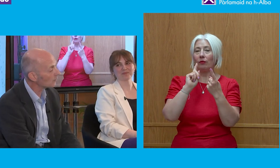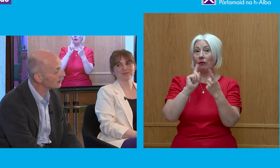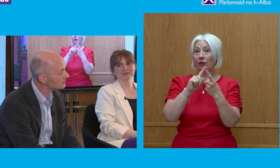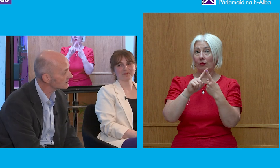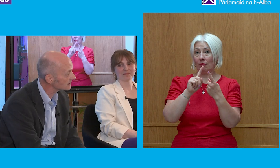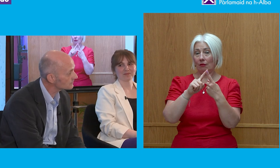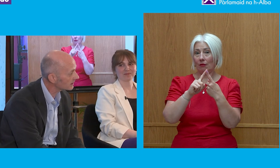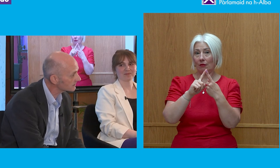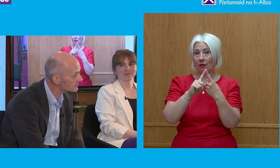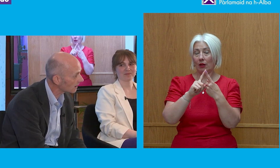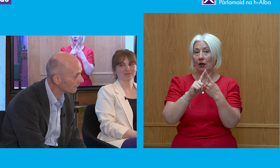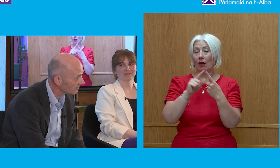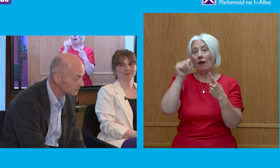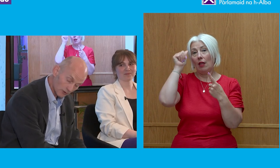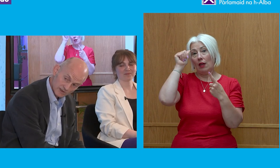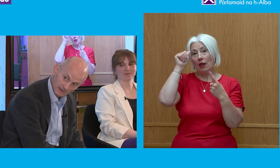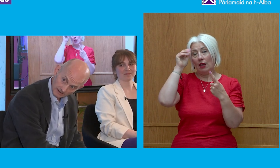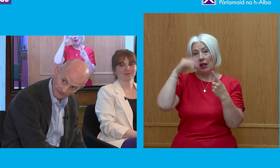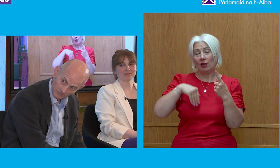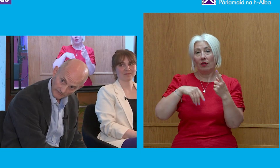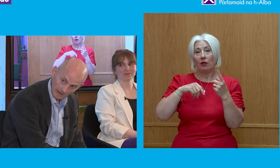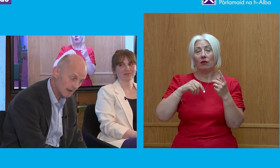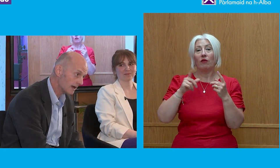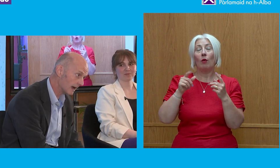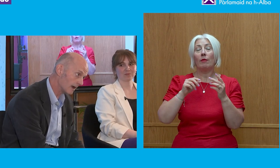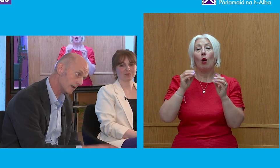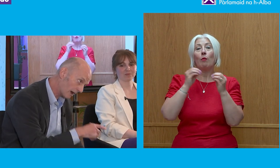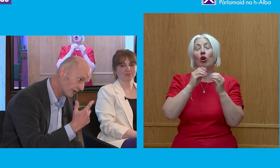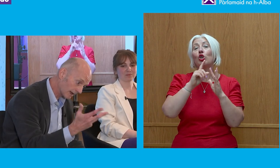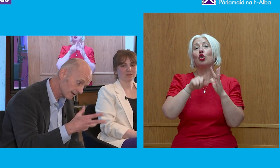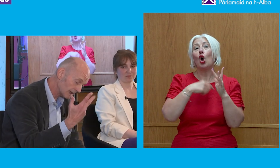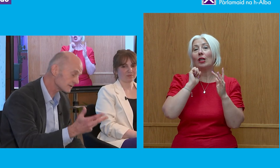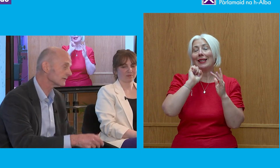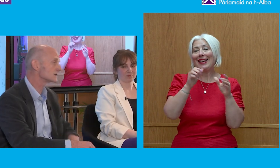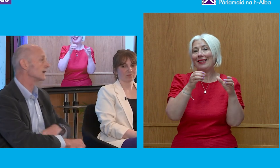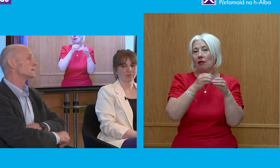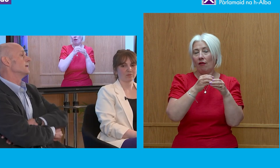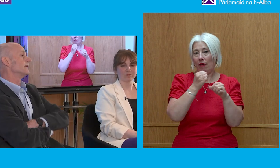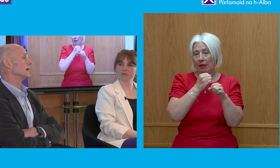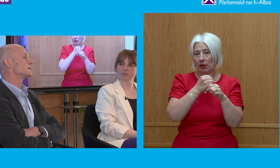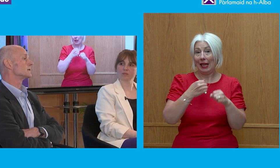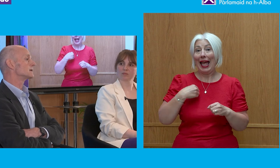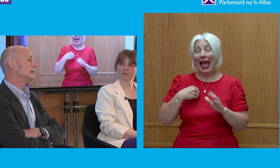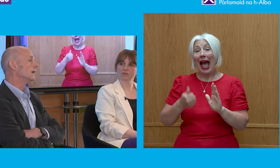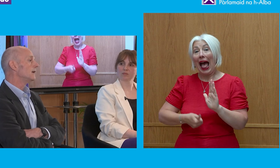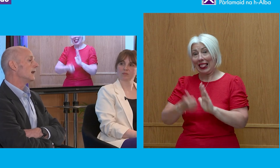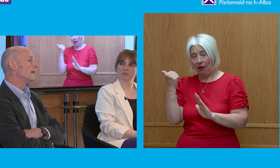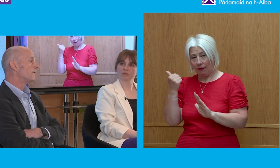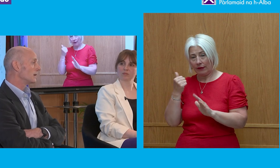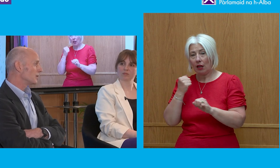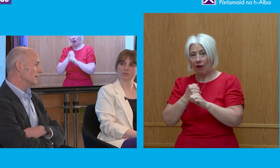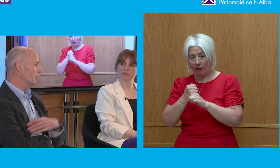which is the experience of the Johnson-led government after I'd left the civil service, but nevertheless, obviously,